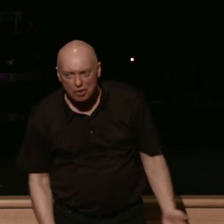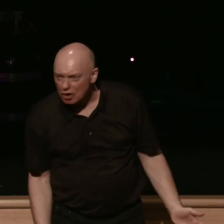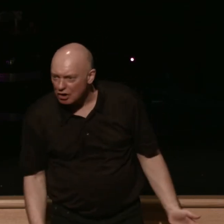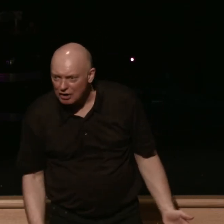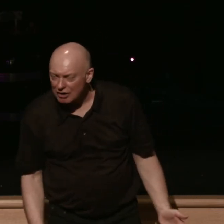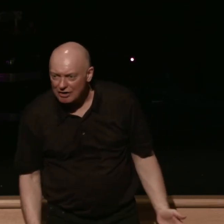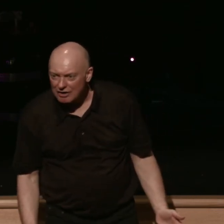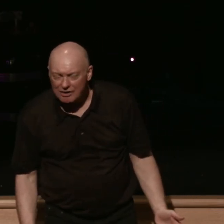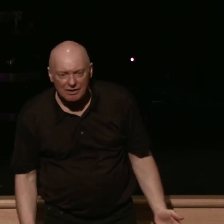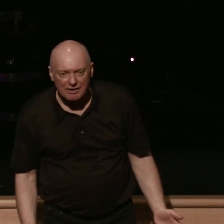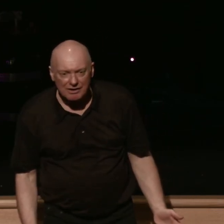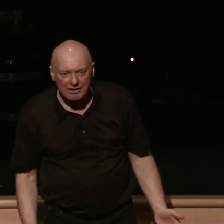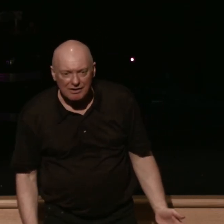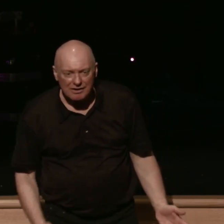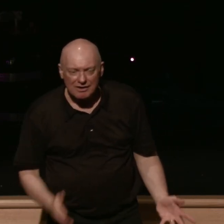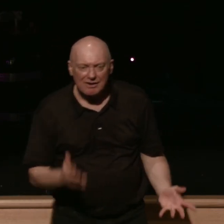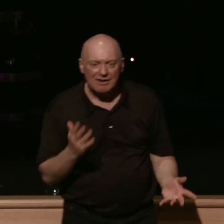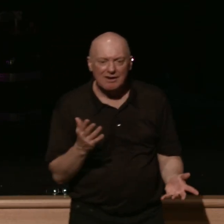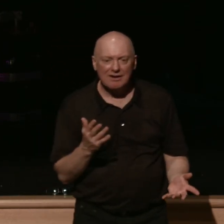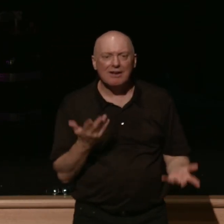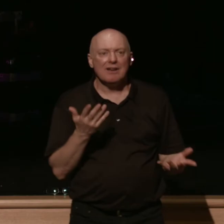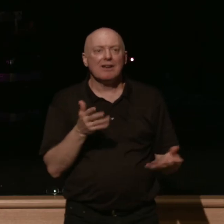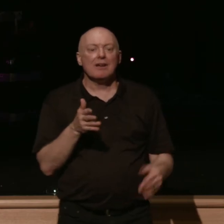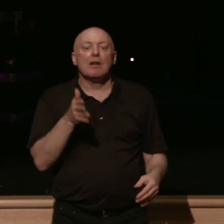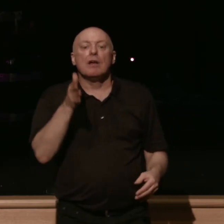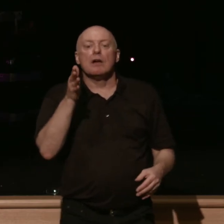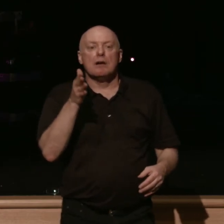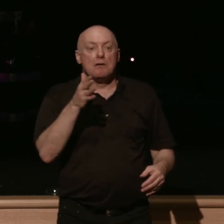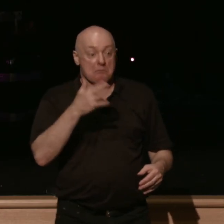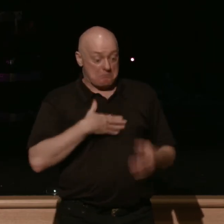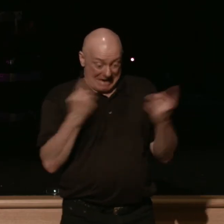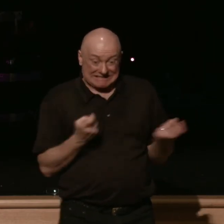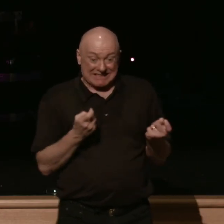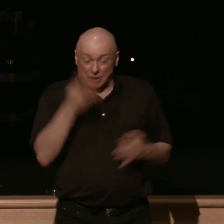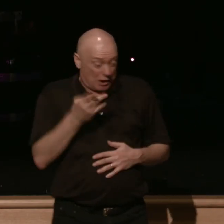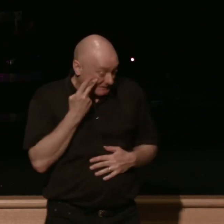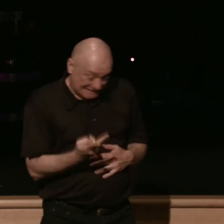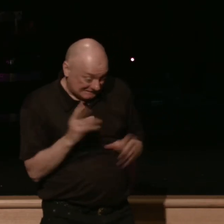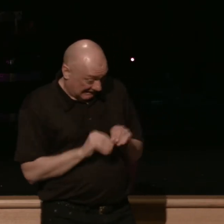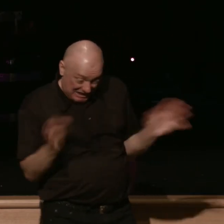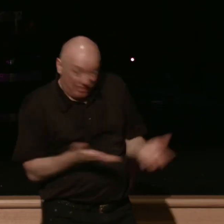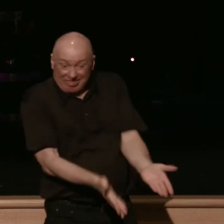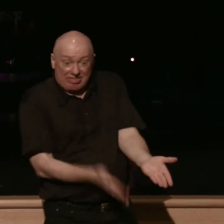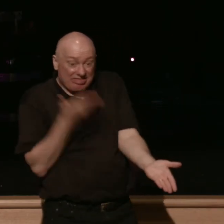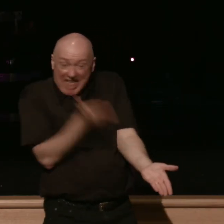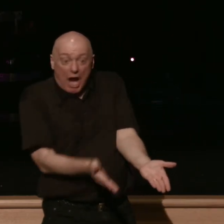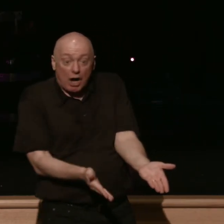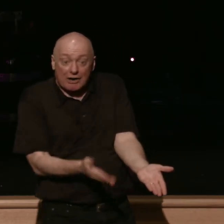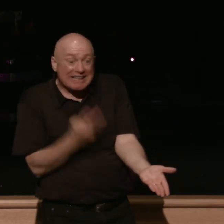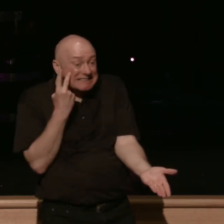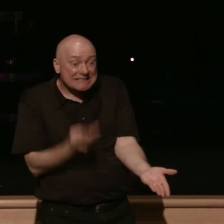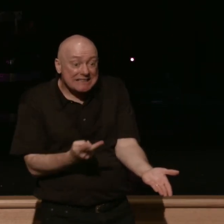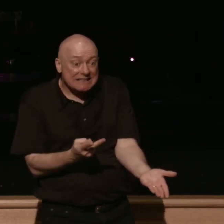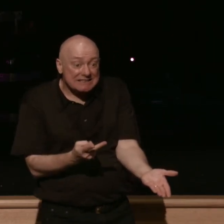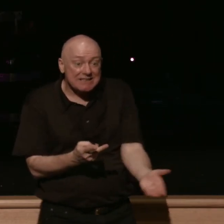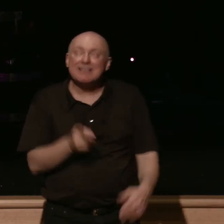it's not misplaced my injustices are there before God as a righteous God he knows them all